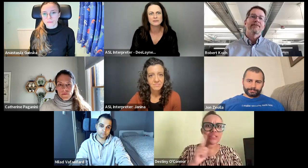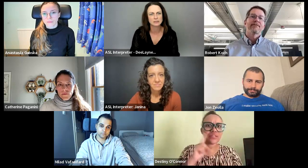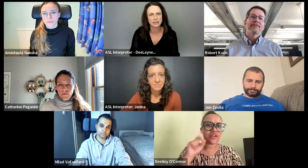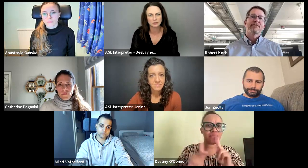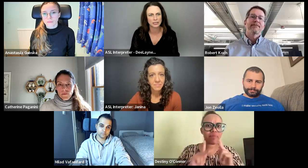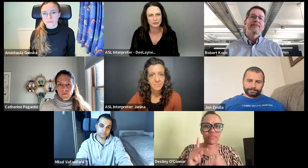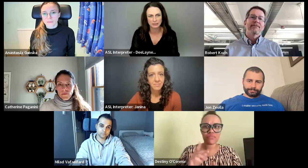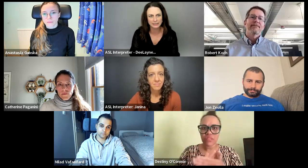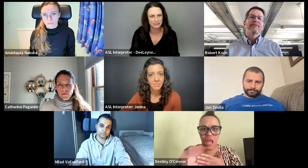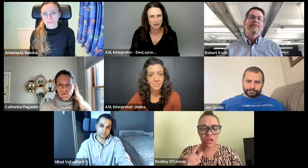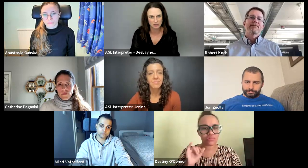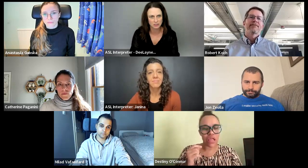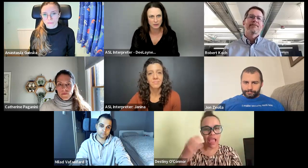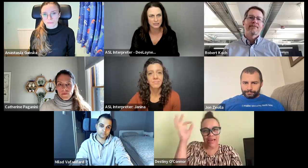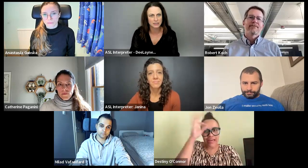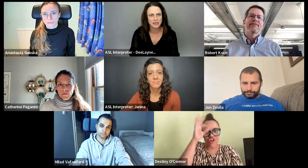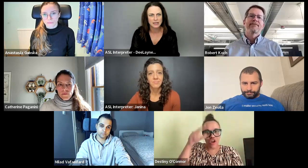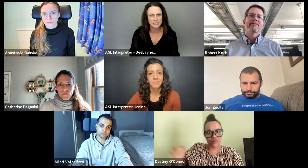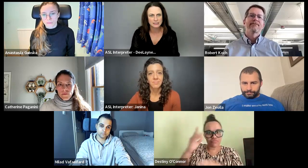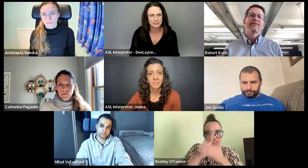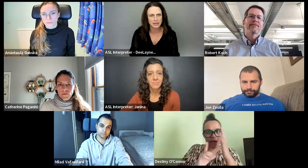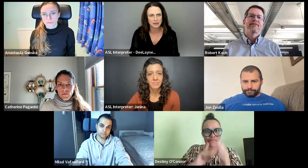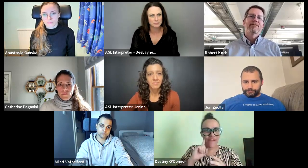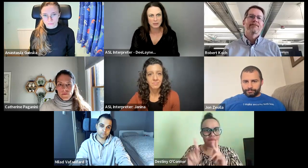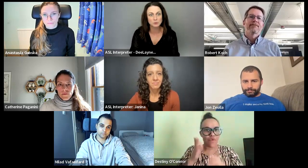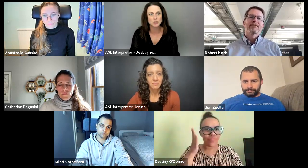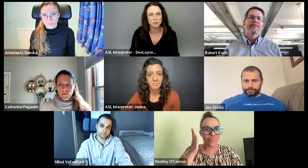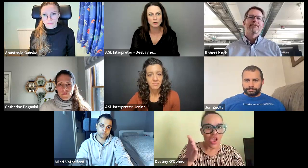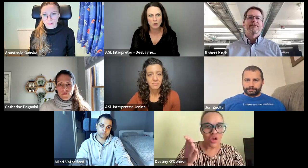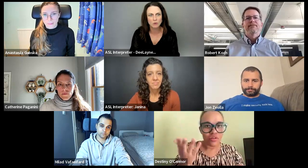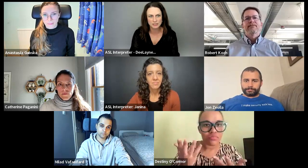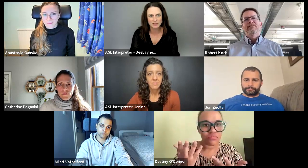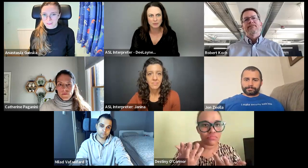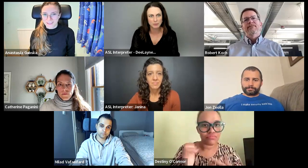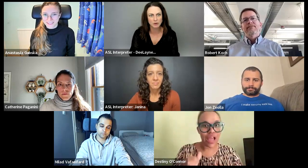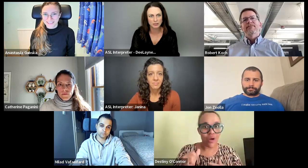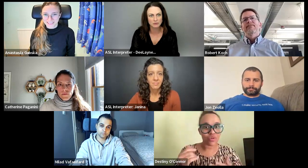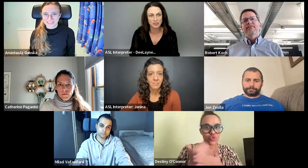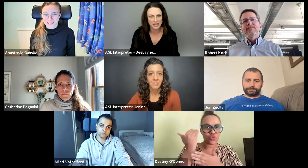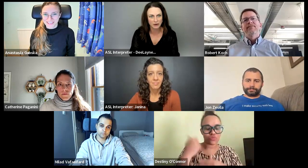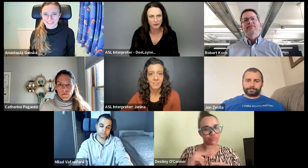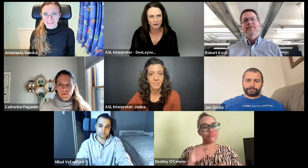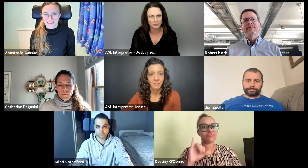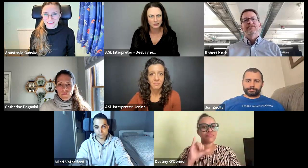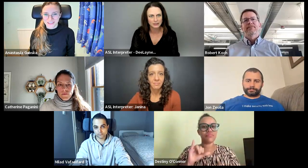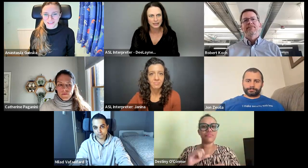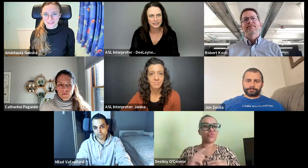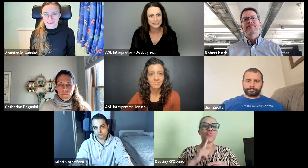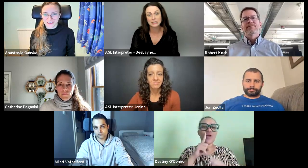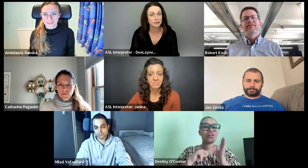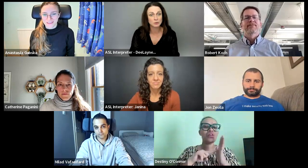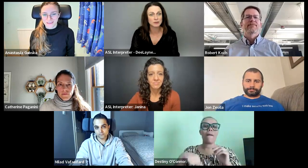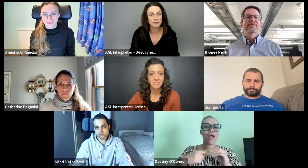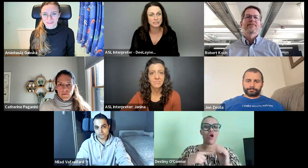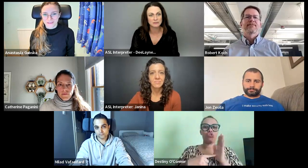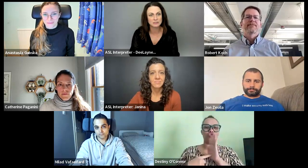And even, and looking at the lightning talks, you know, I mean, it's, uh, people don't know that deaf people are even there and